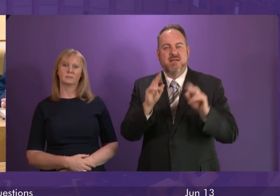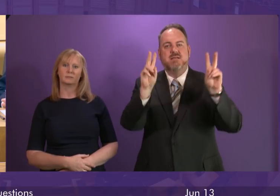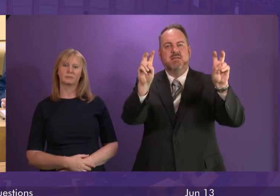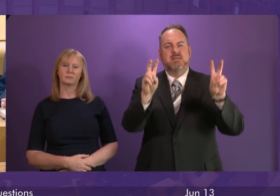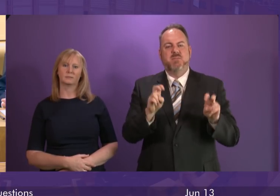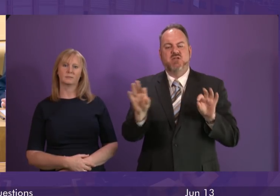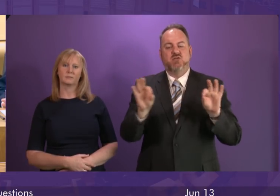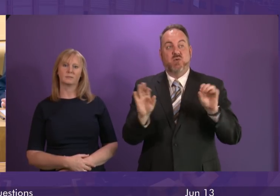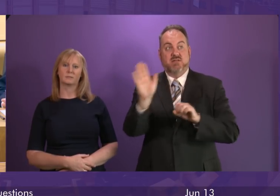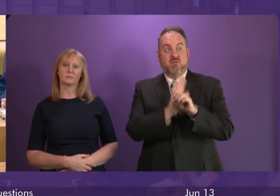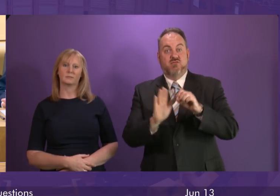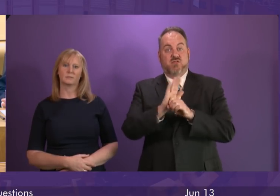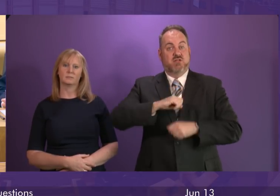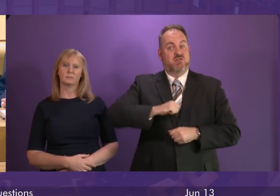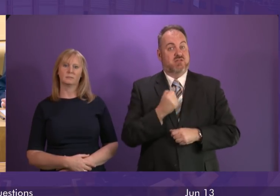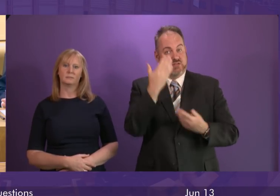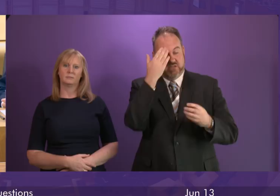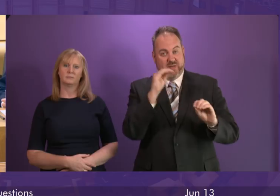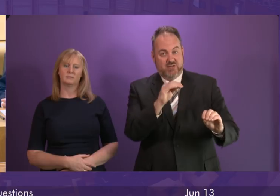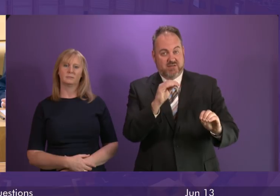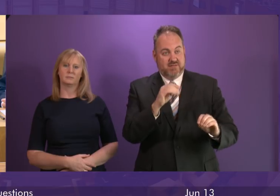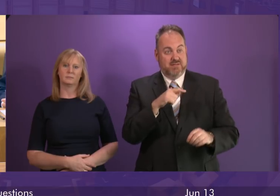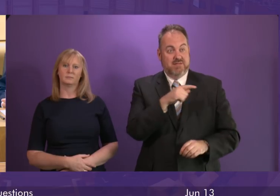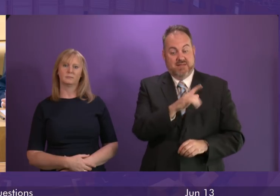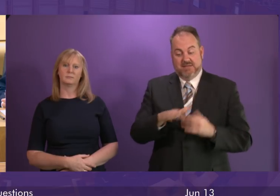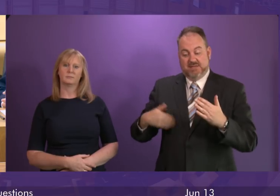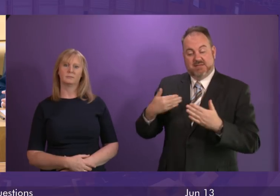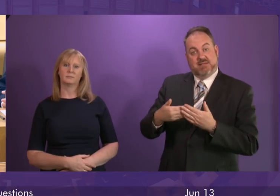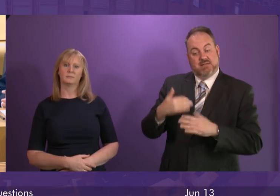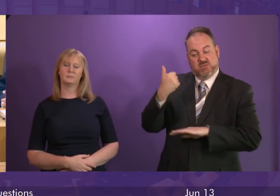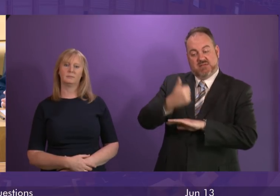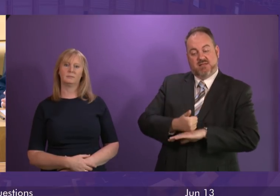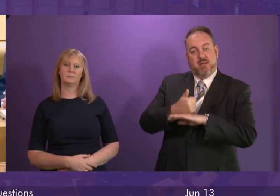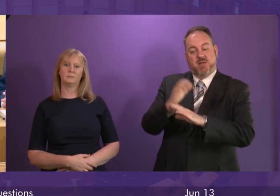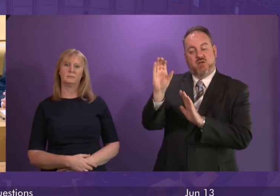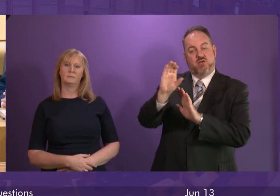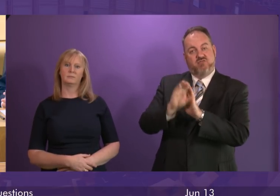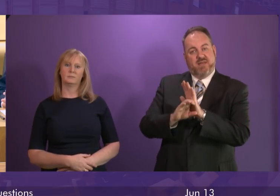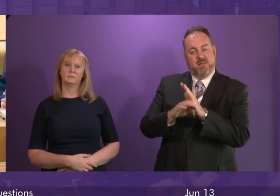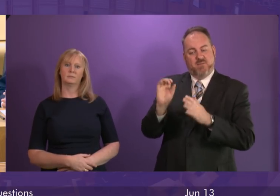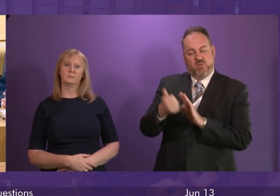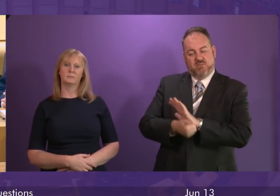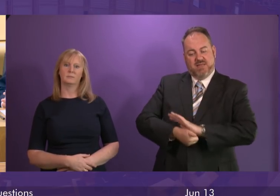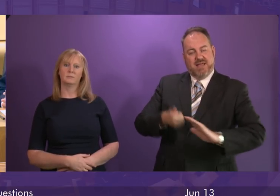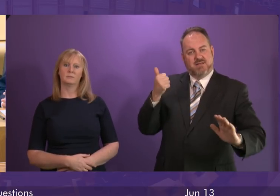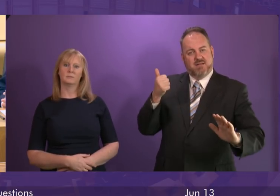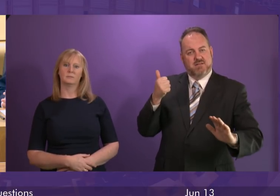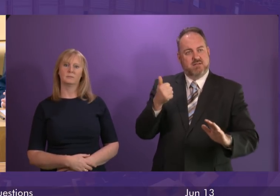choice in Scotland. And he says that this data confirms that since the introduction of Curriculum for Excellence, just over 200 schools have declines or